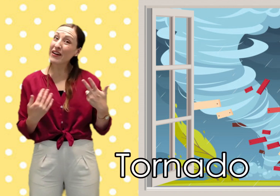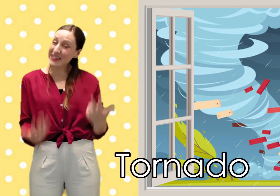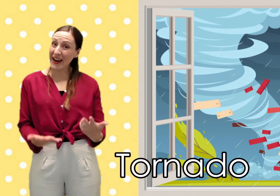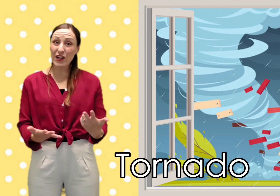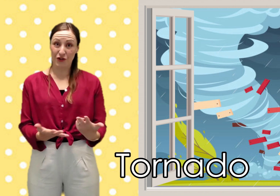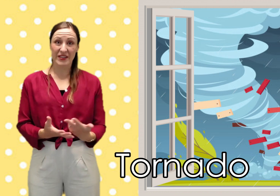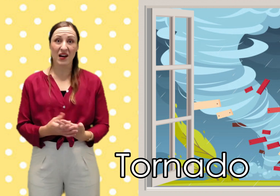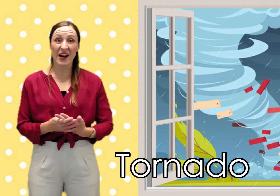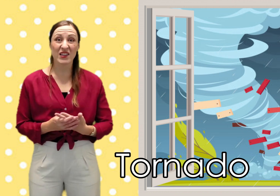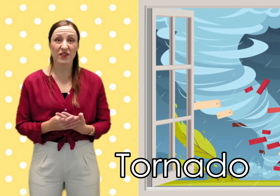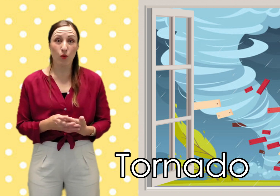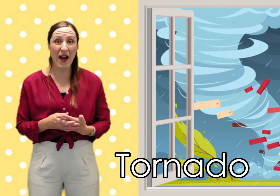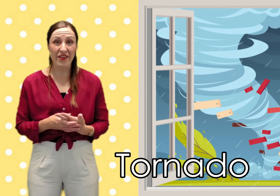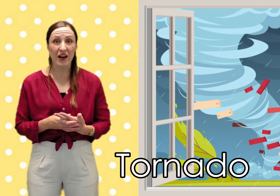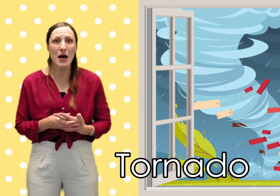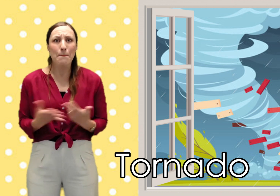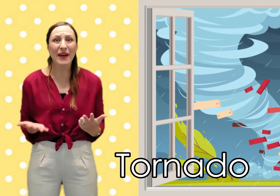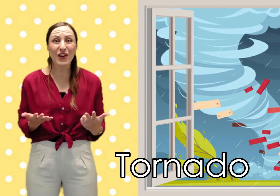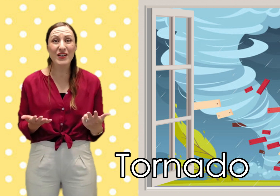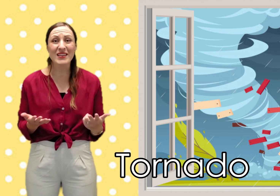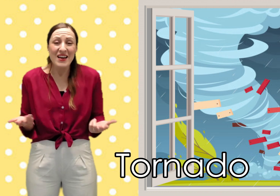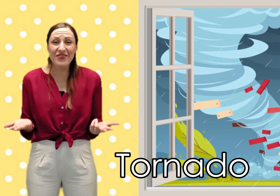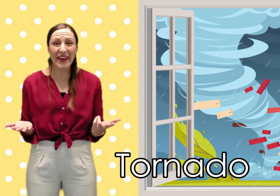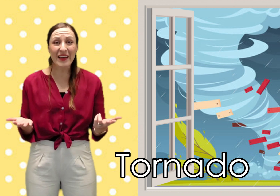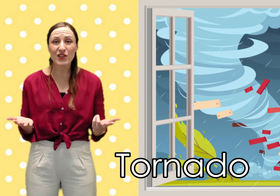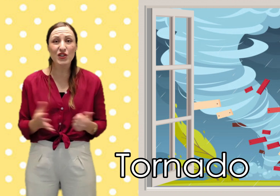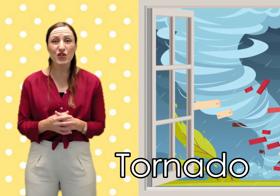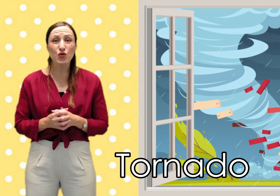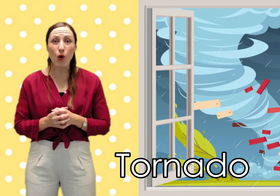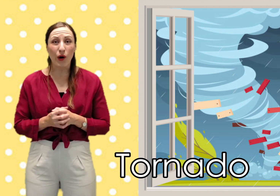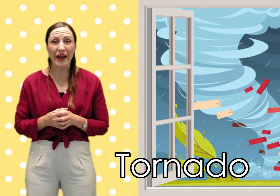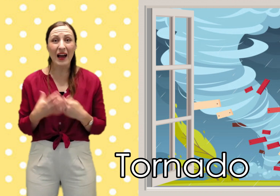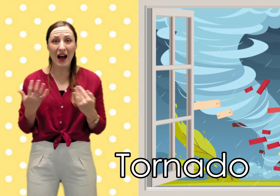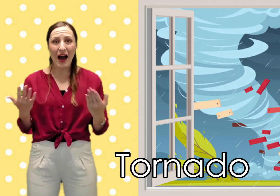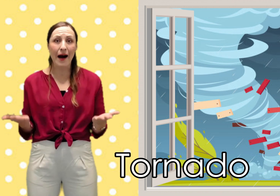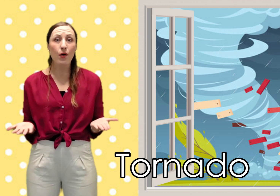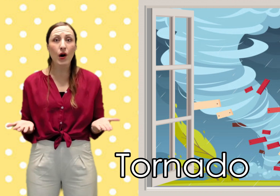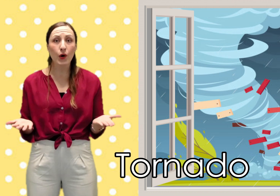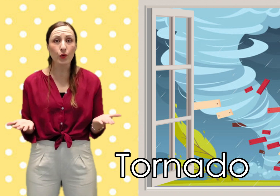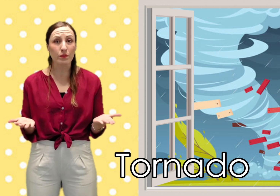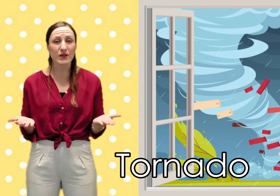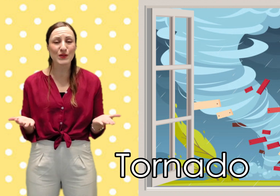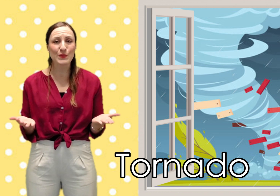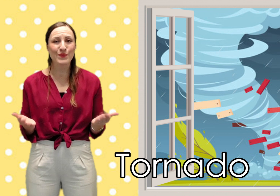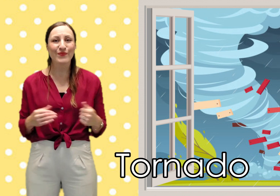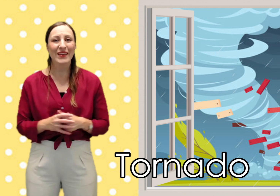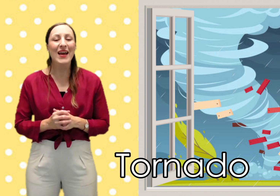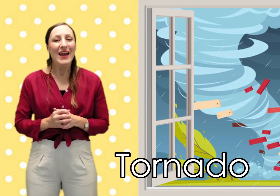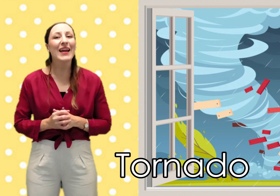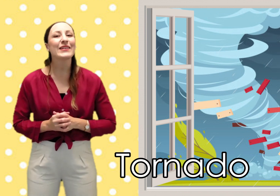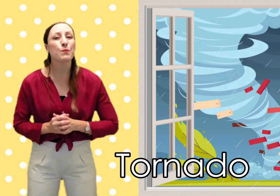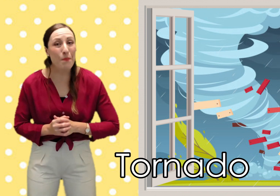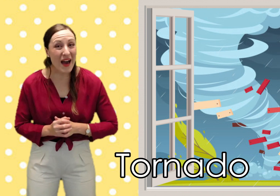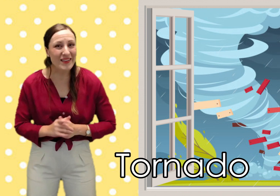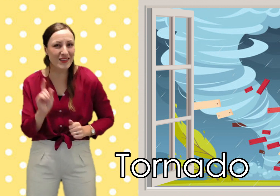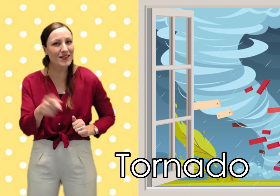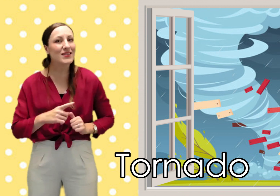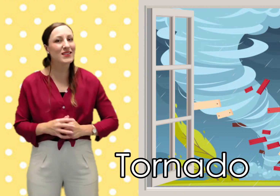very dangerous kinds of weather because they can destroy our homes it is best to